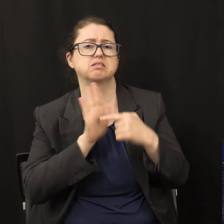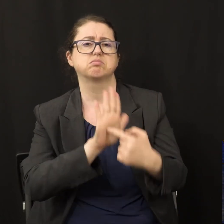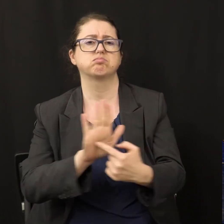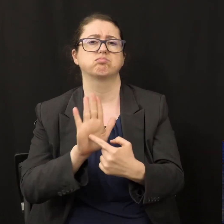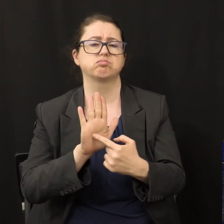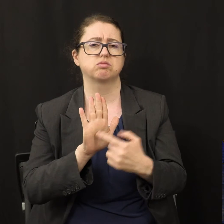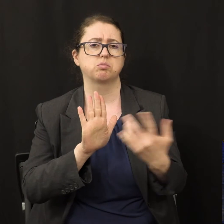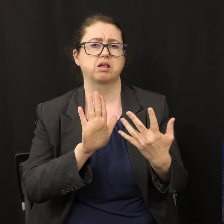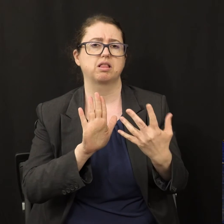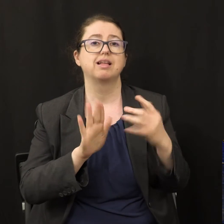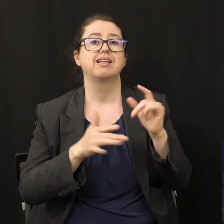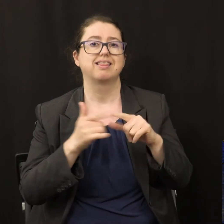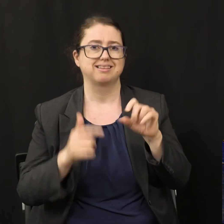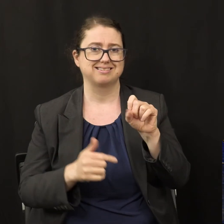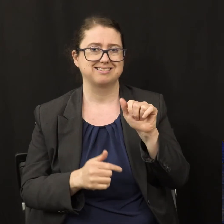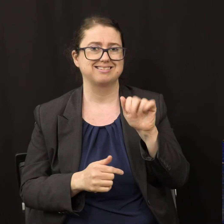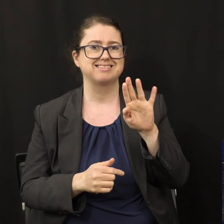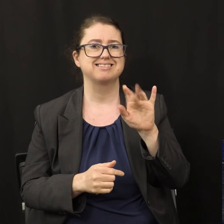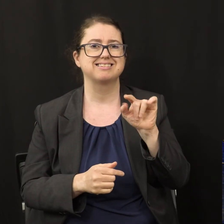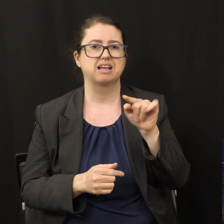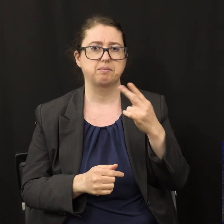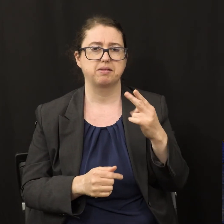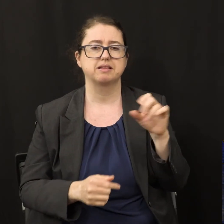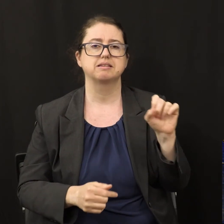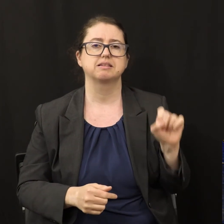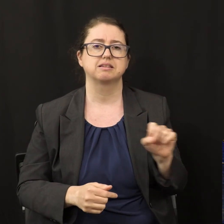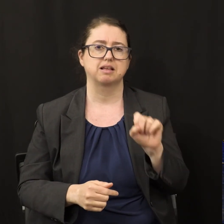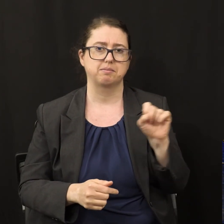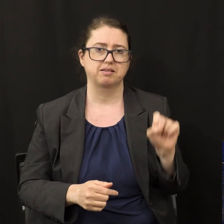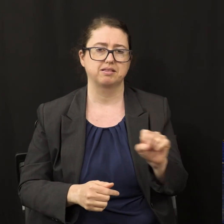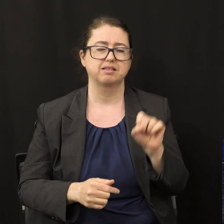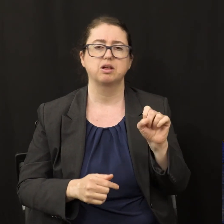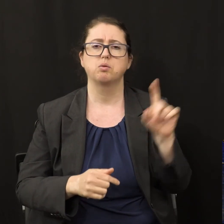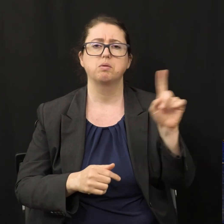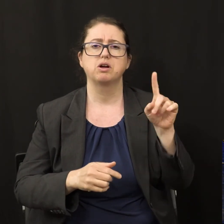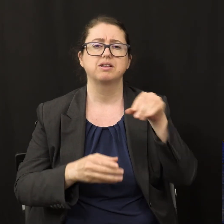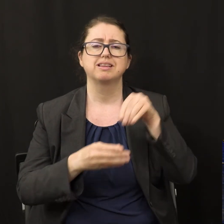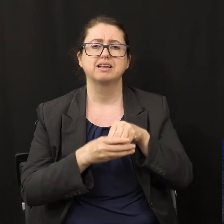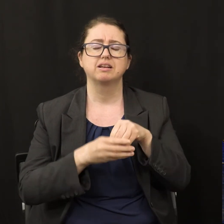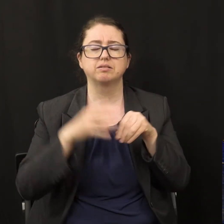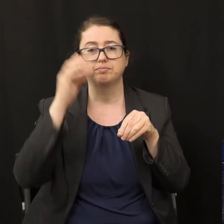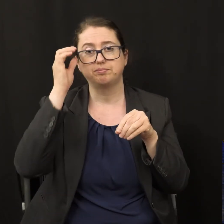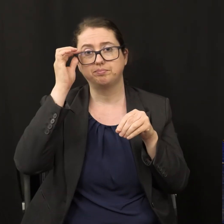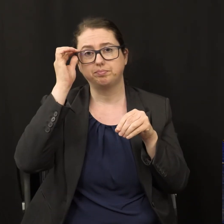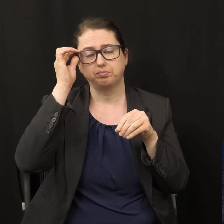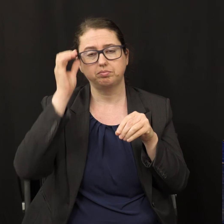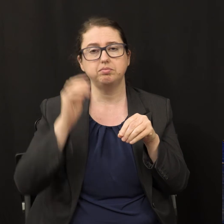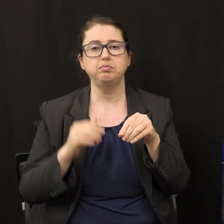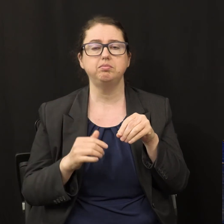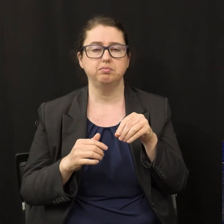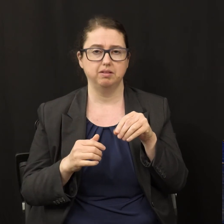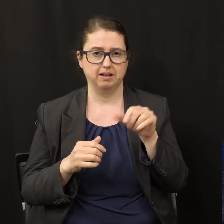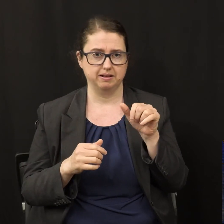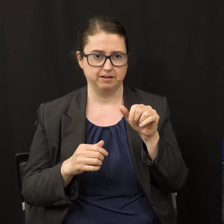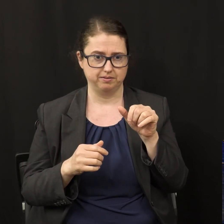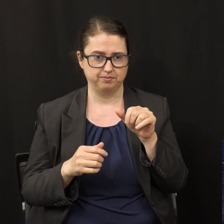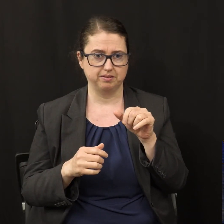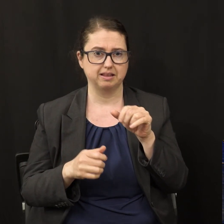Where is the Sabbath contained in the sanctuary? It is in the Ark of the Covenant in the most